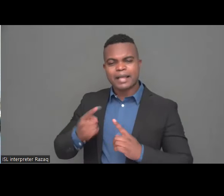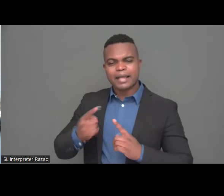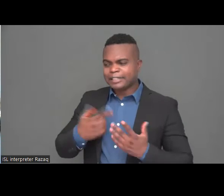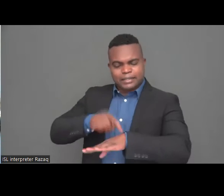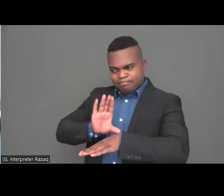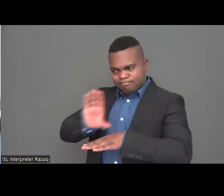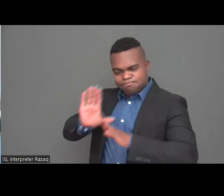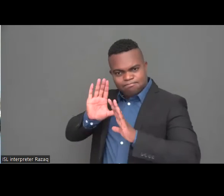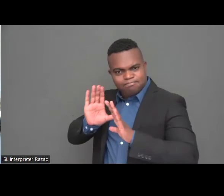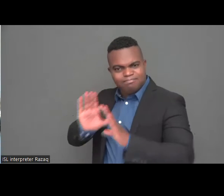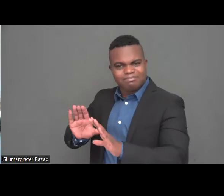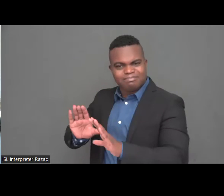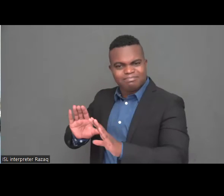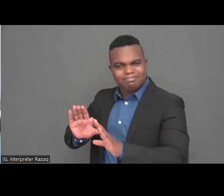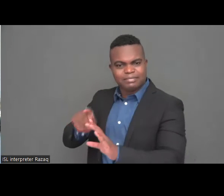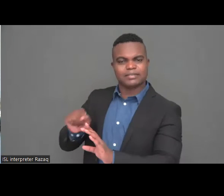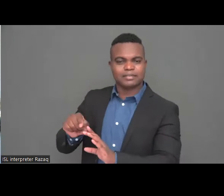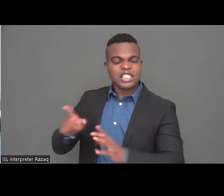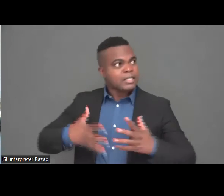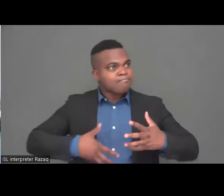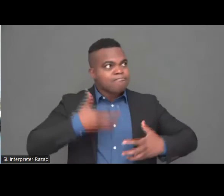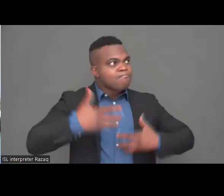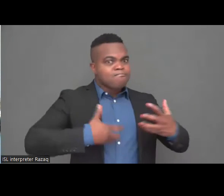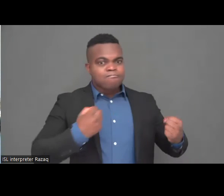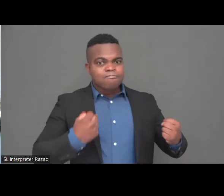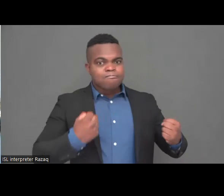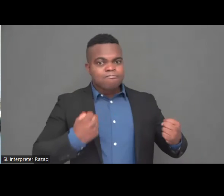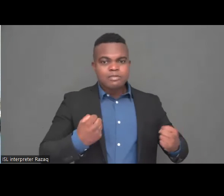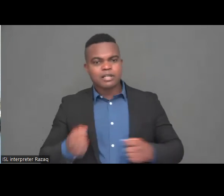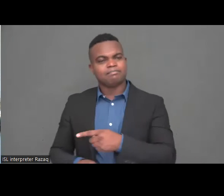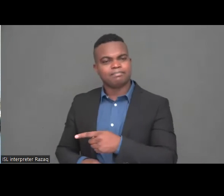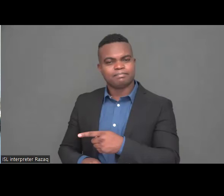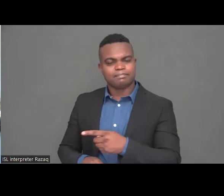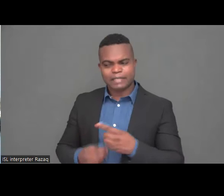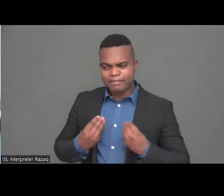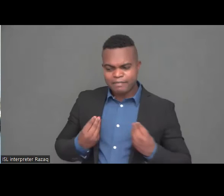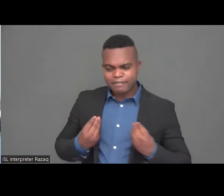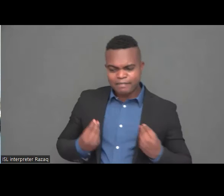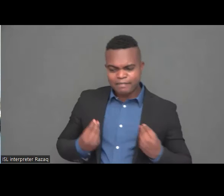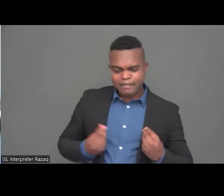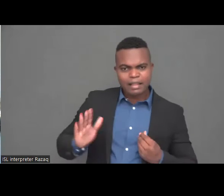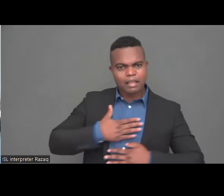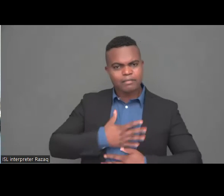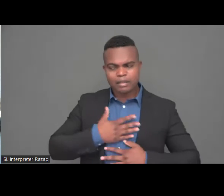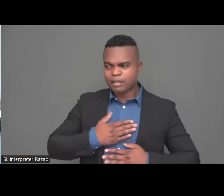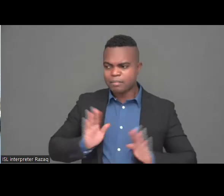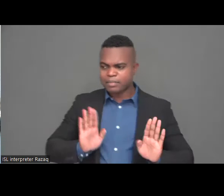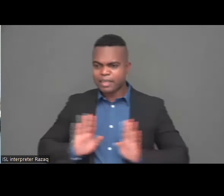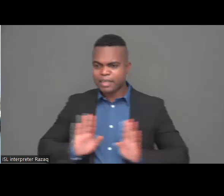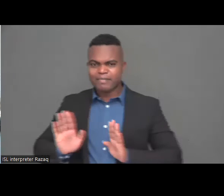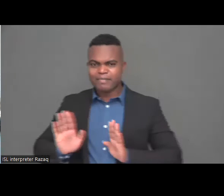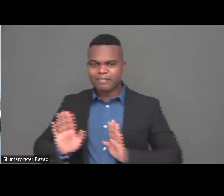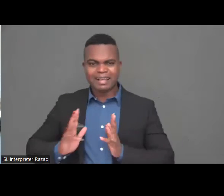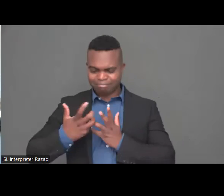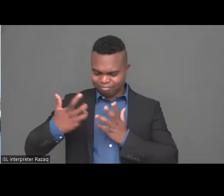his feelings and his behavior. Yesterday, we had an internal national meeting of